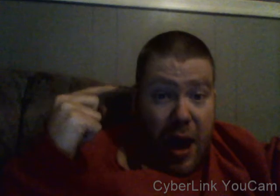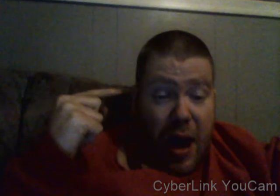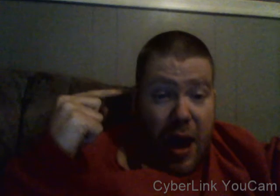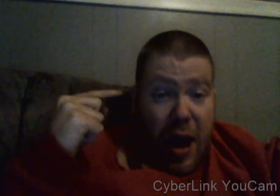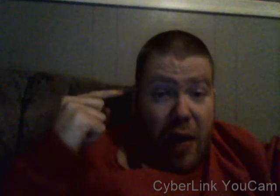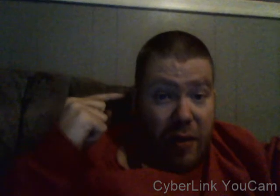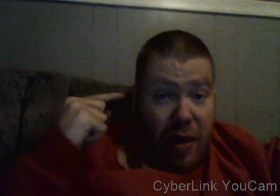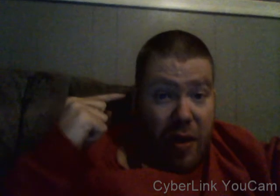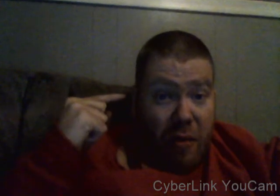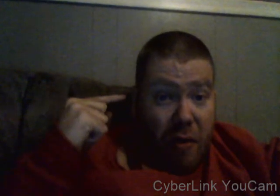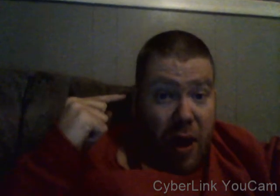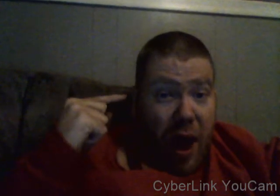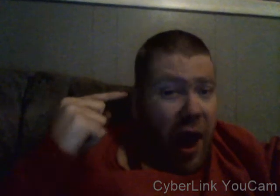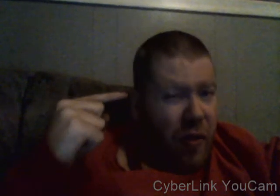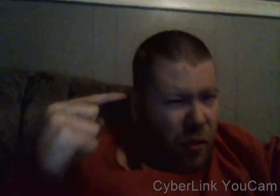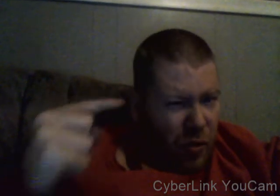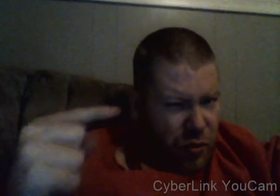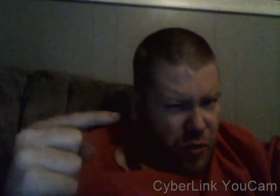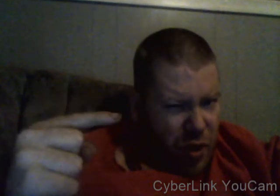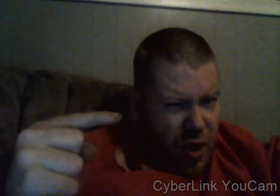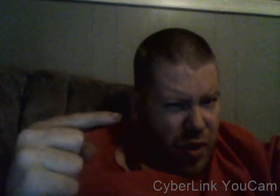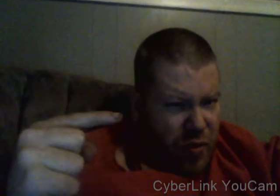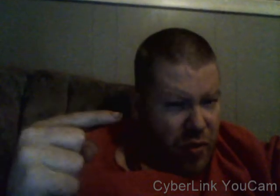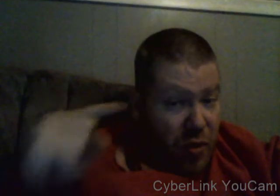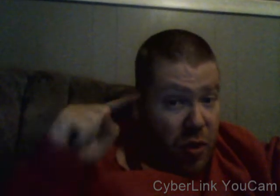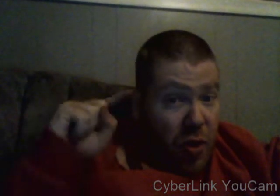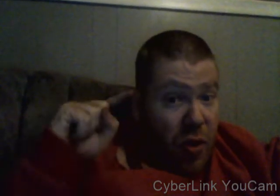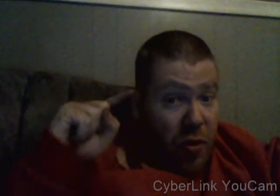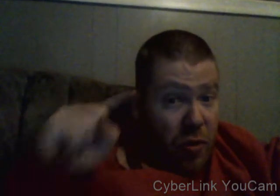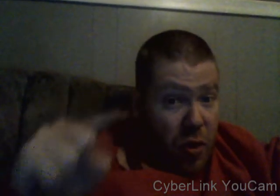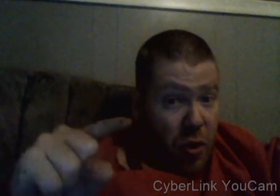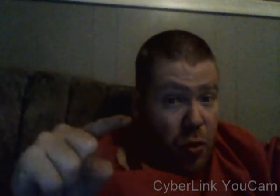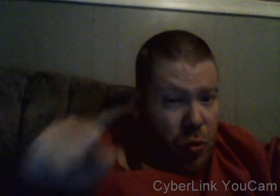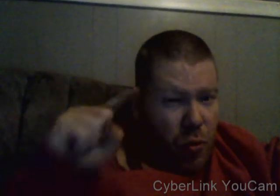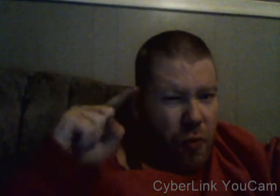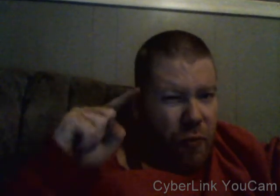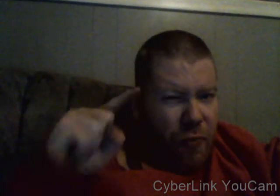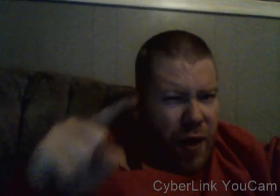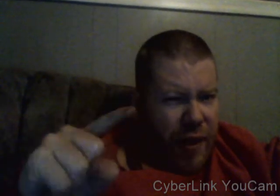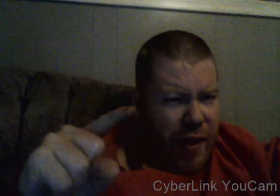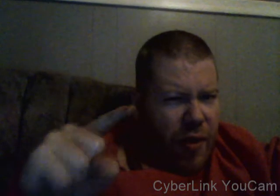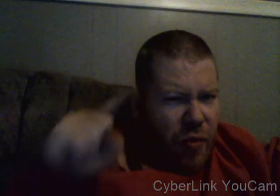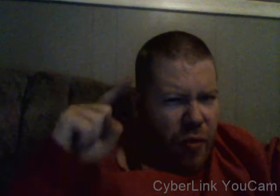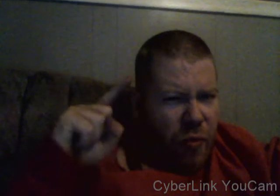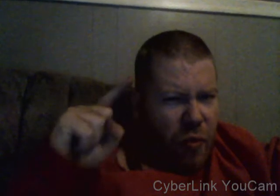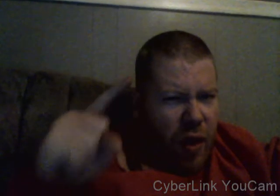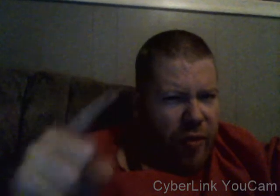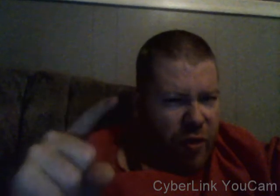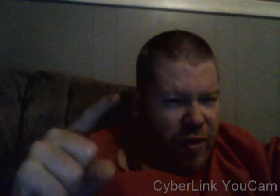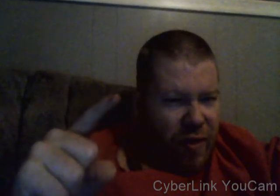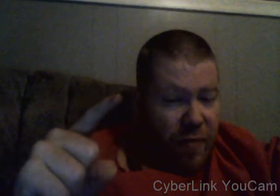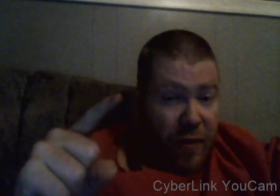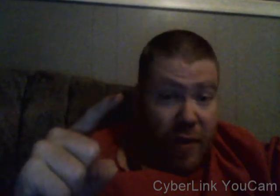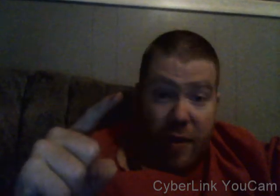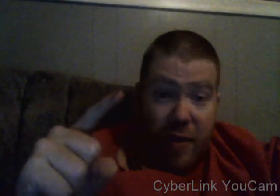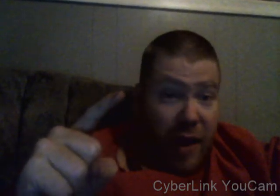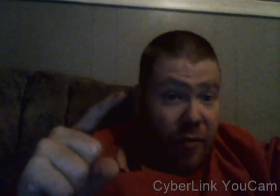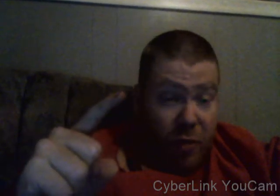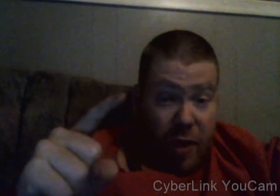I don't care how old you are don't fucking watch it that's right